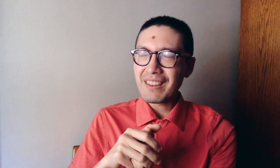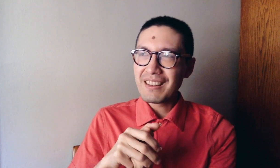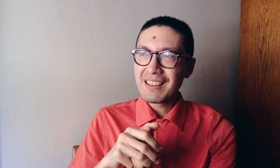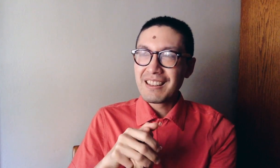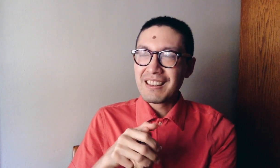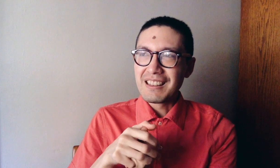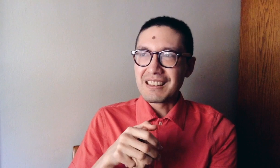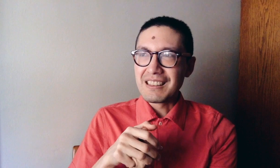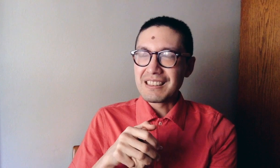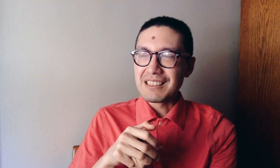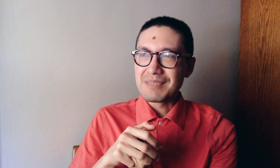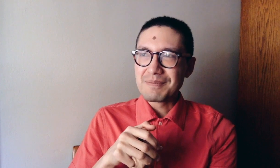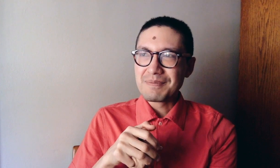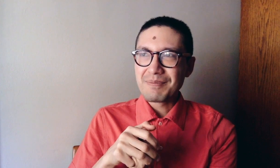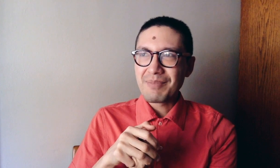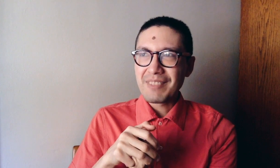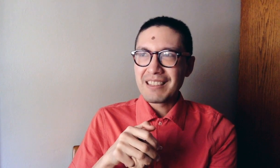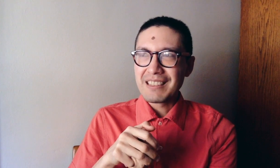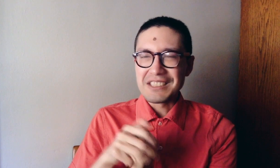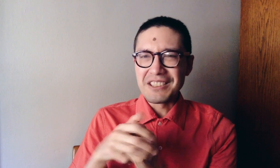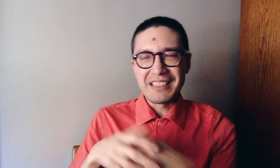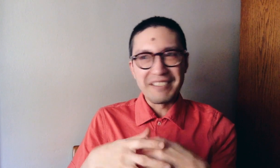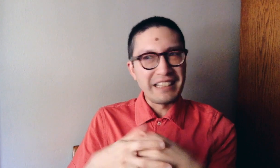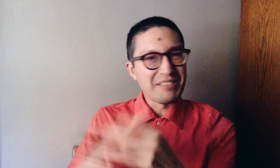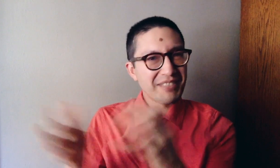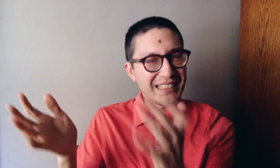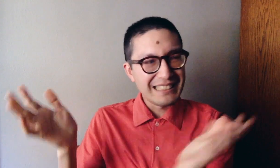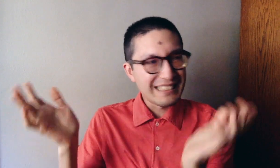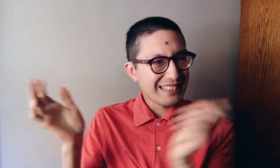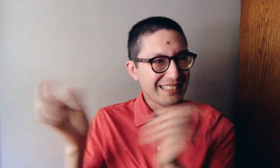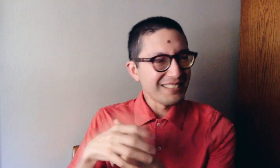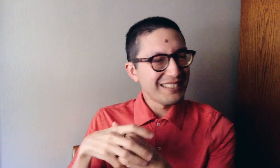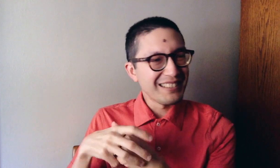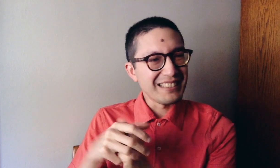uh, to show you the creative process, uh,